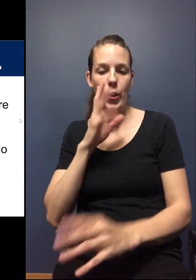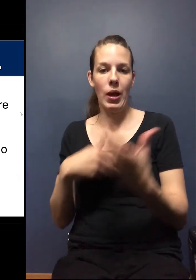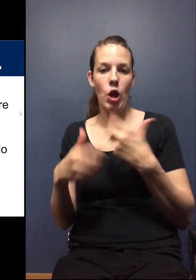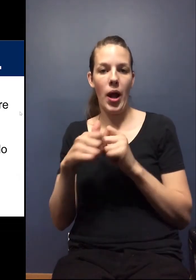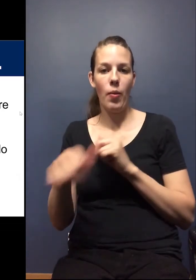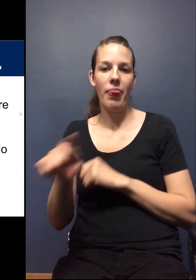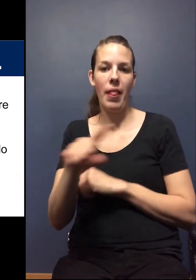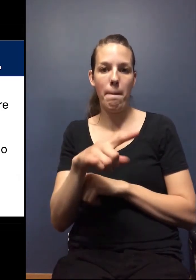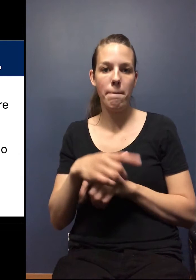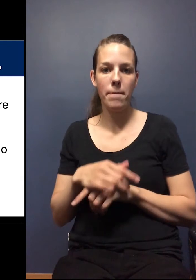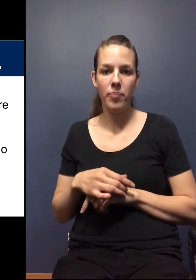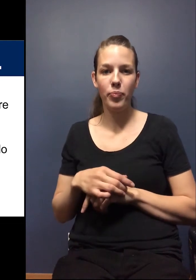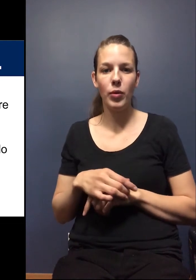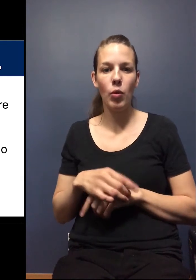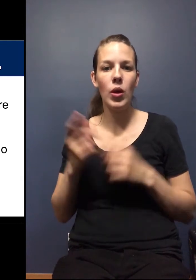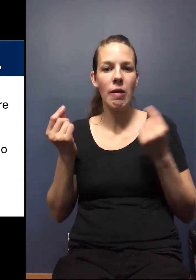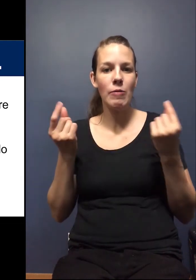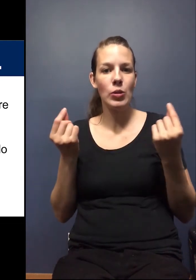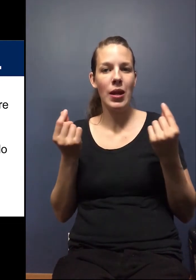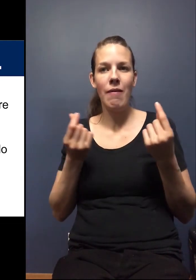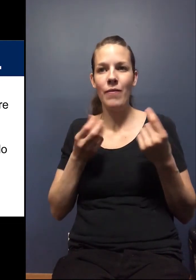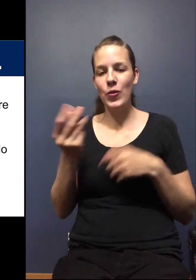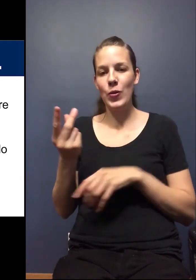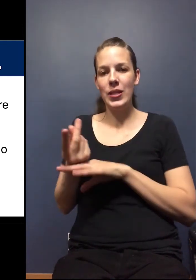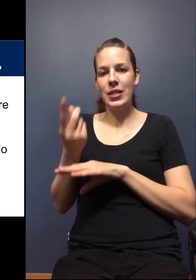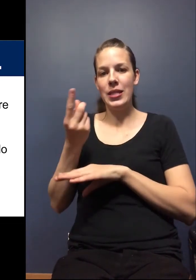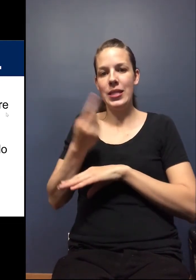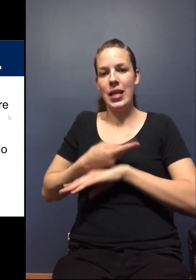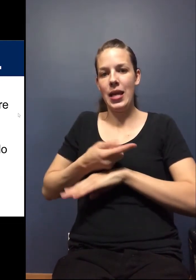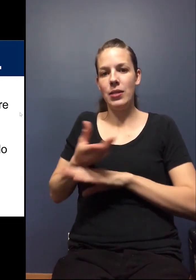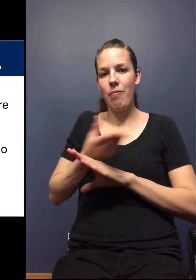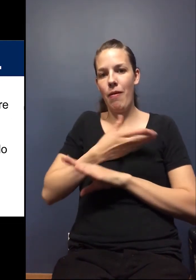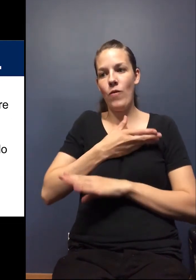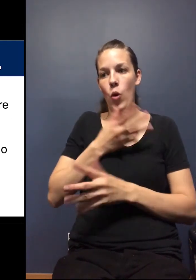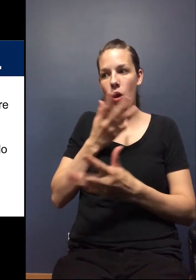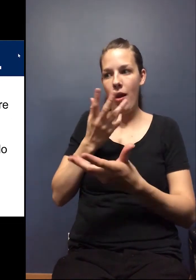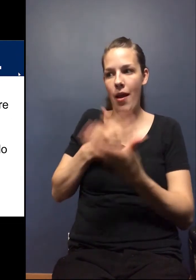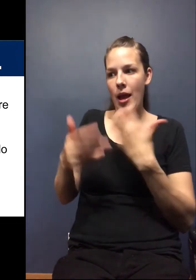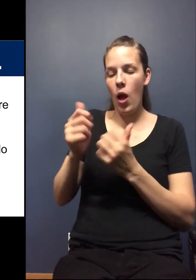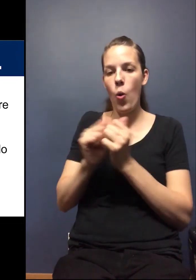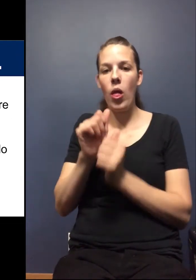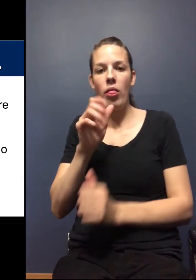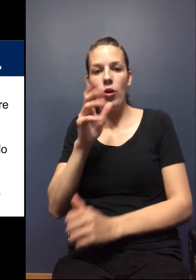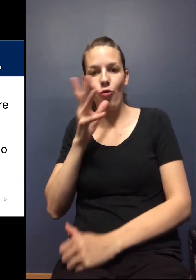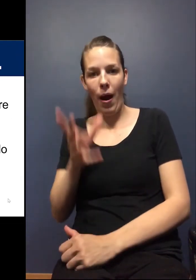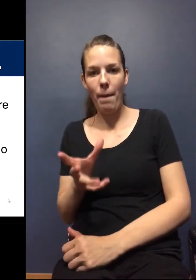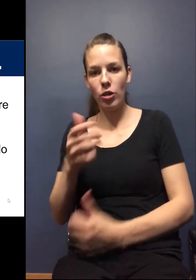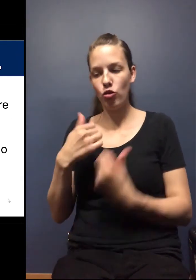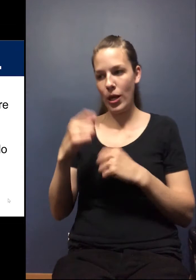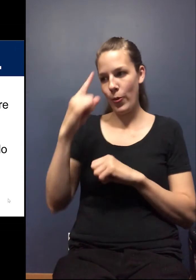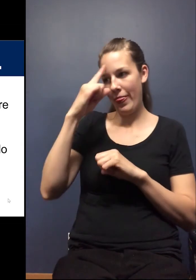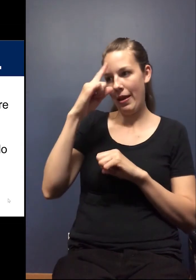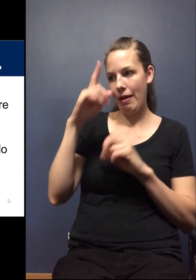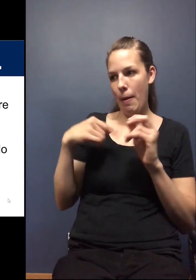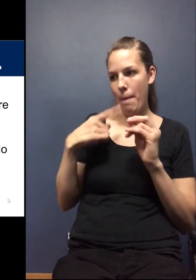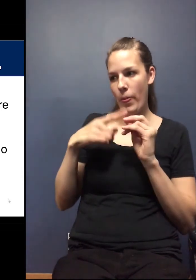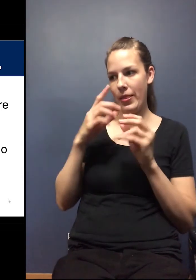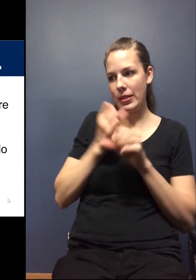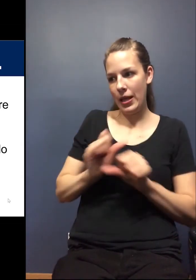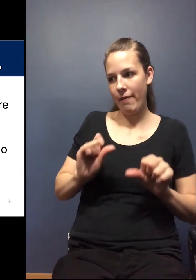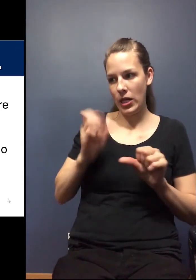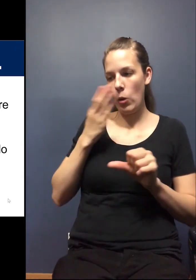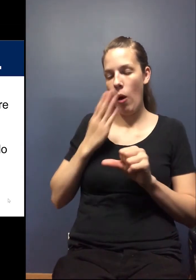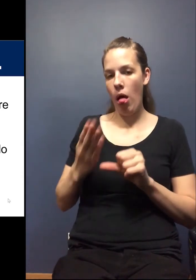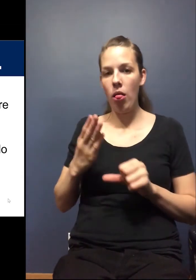interact with them. And what, what have you done a couple of days prior to spending time with grandma and really trying to think about the safety and wellbeing